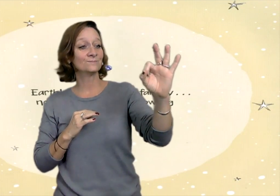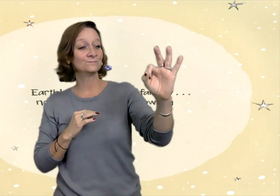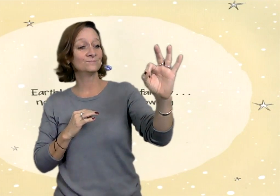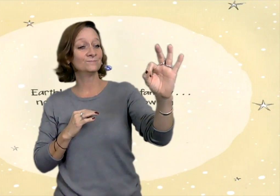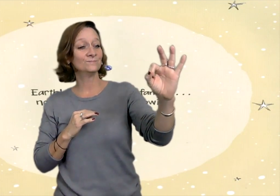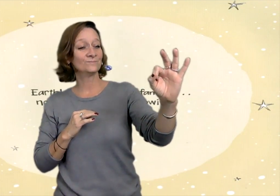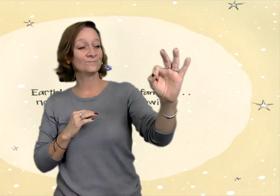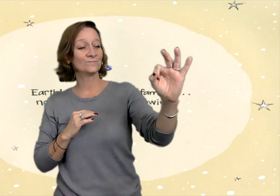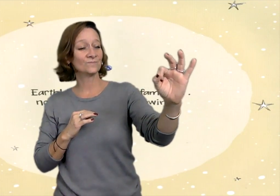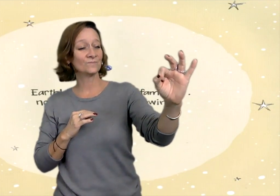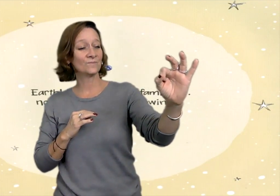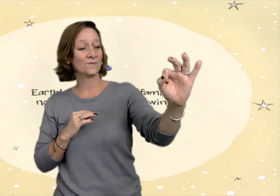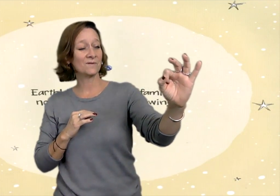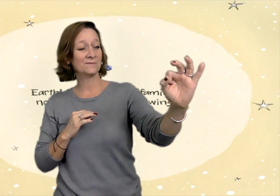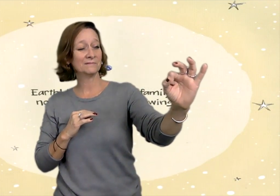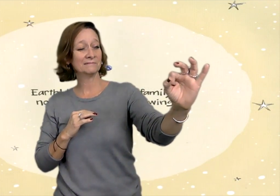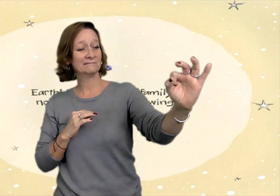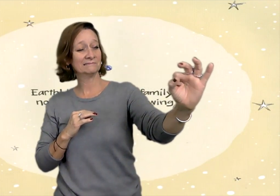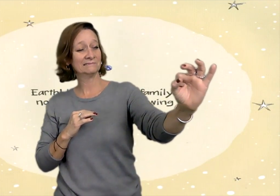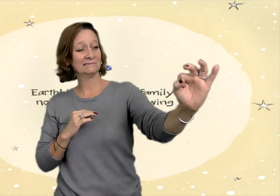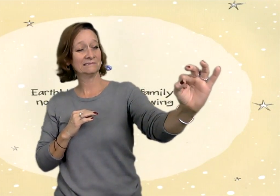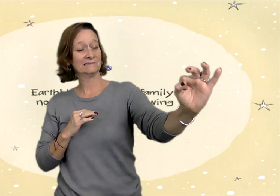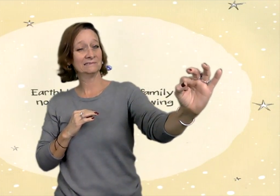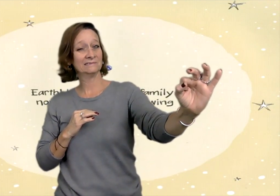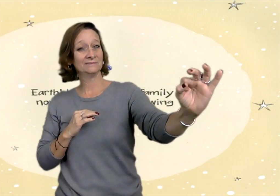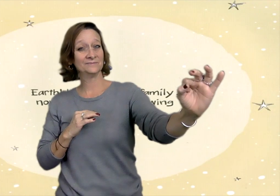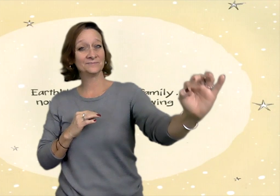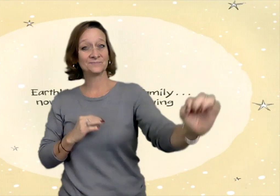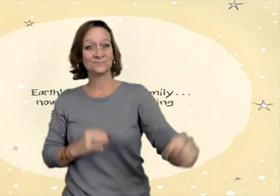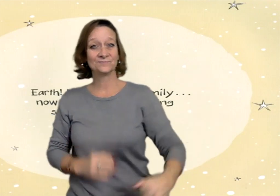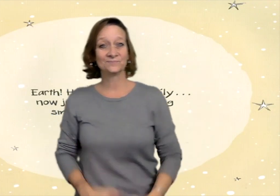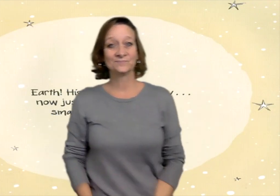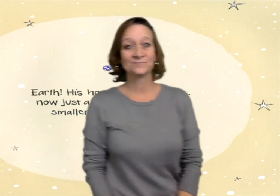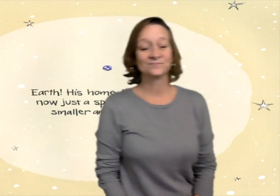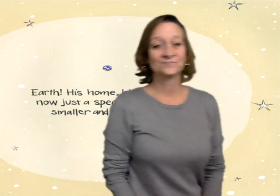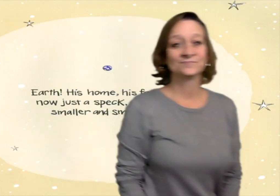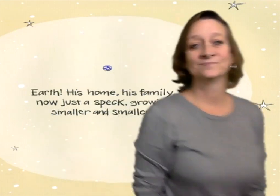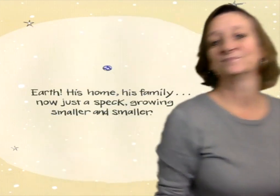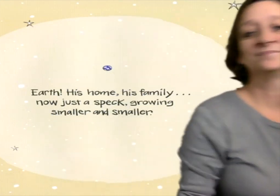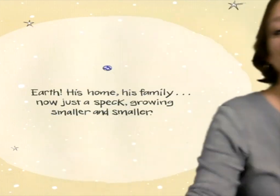Now, just a speck growing smaller and smaller.